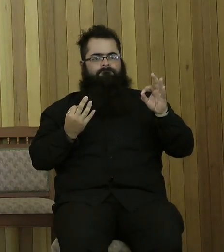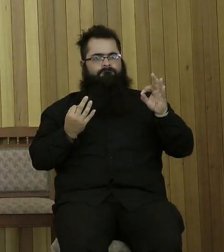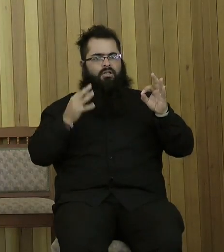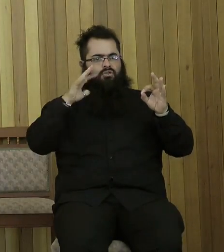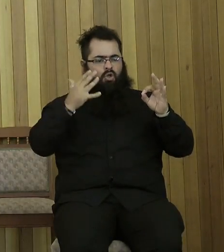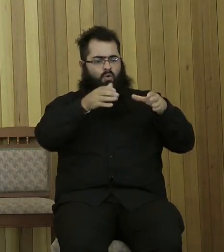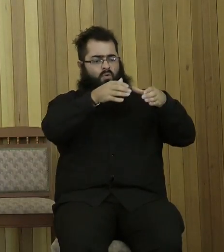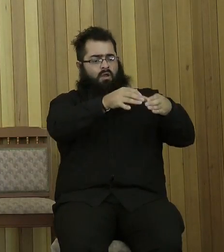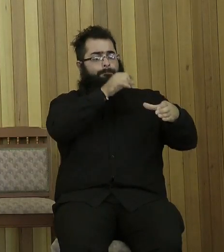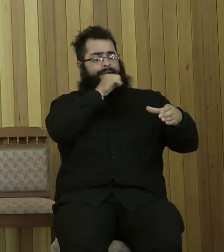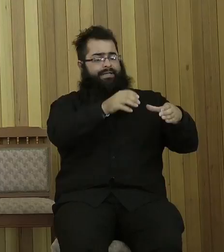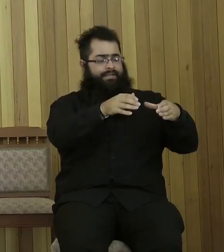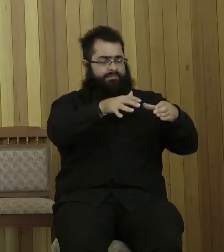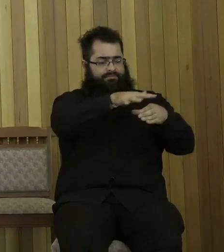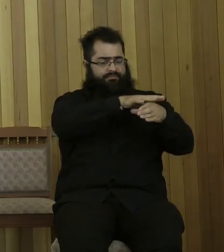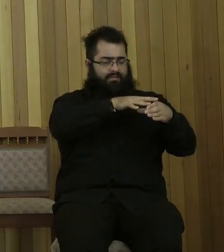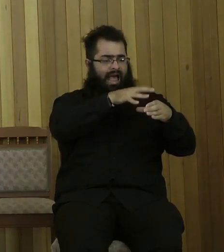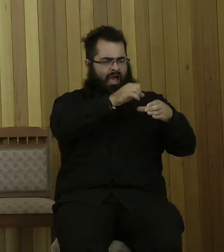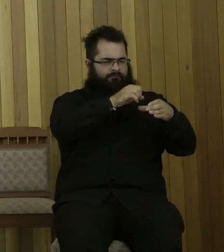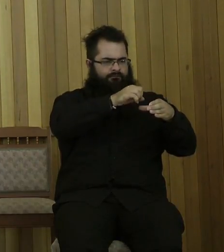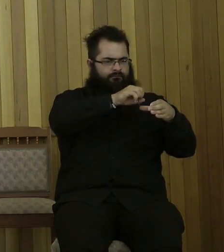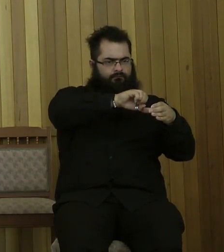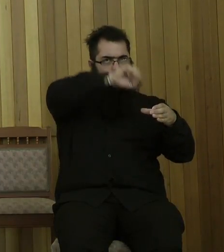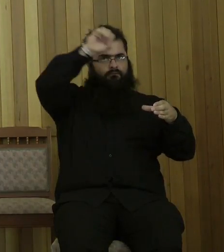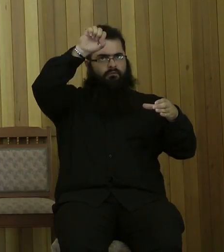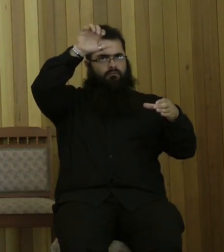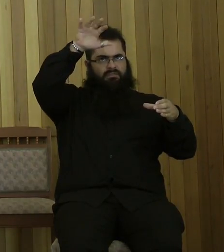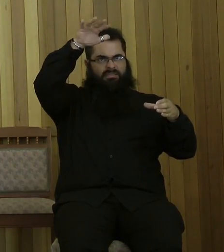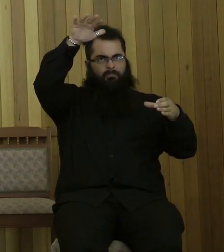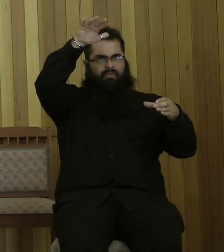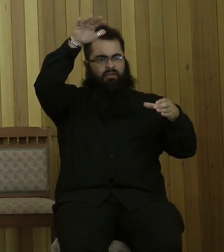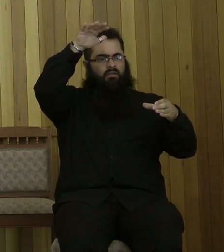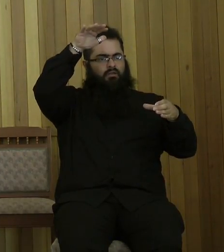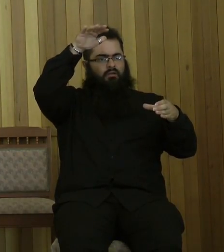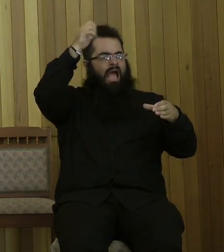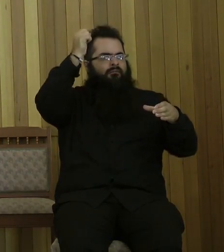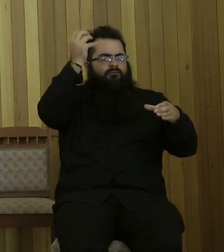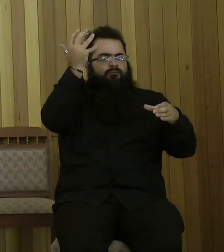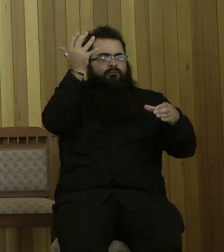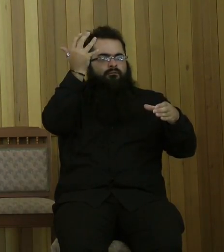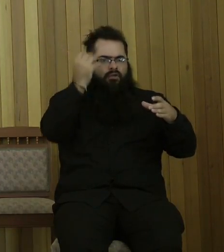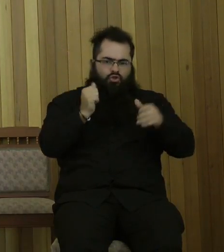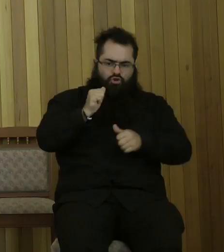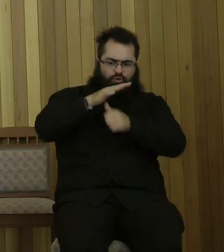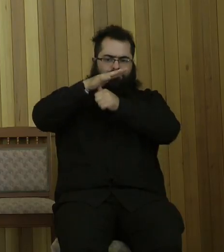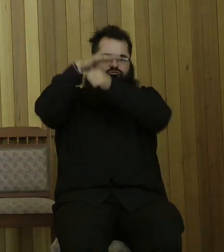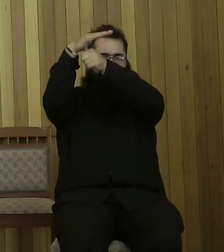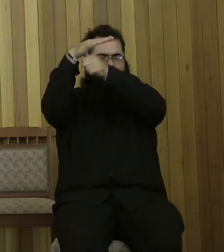man. And I guess I knew instinctively that there must have been a supreme being. I guess deep down, I realised